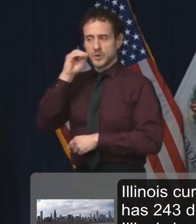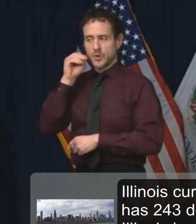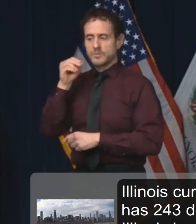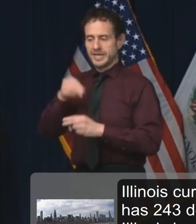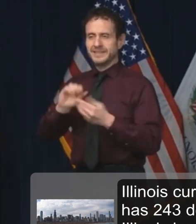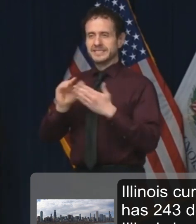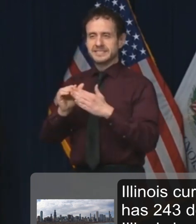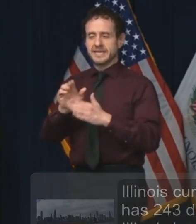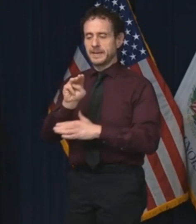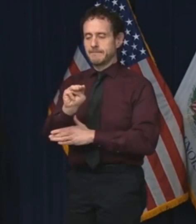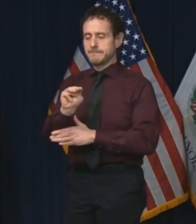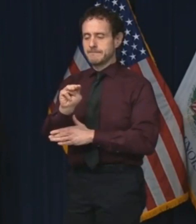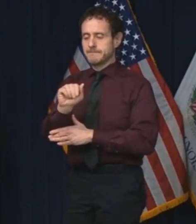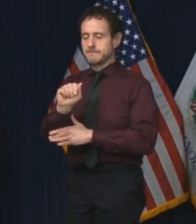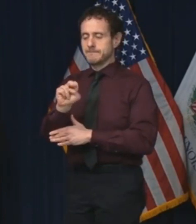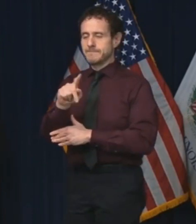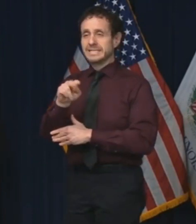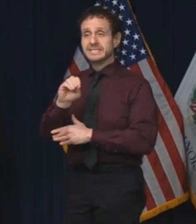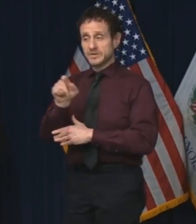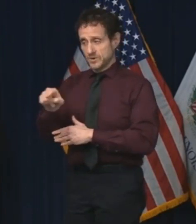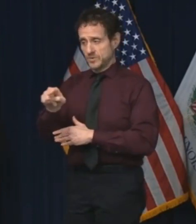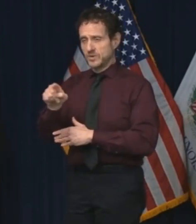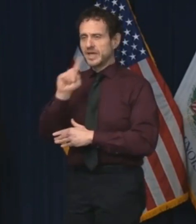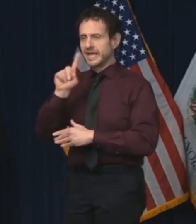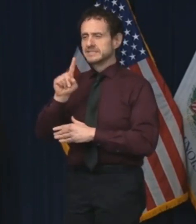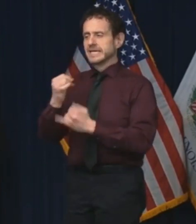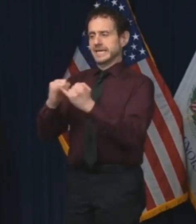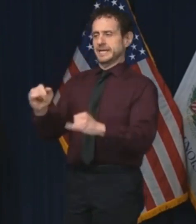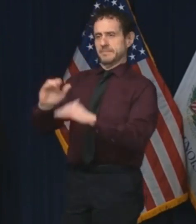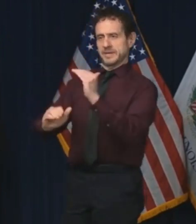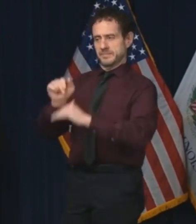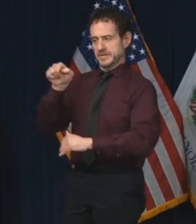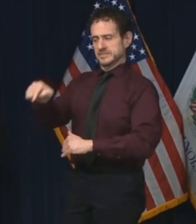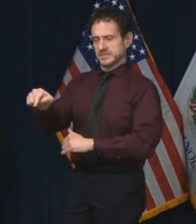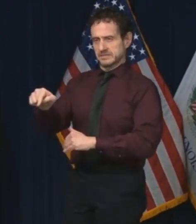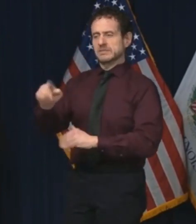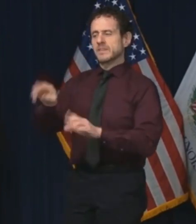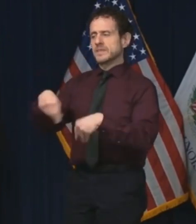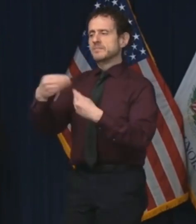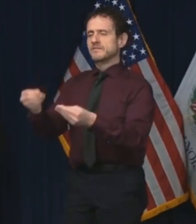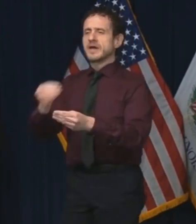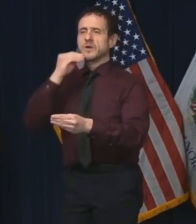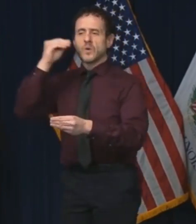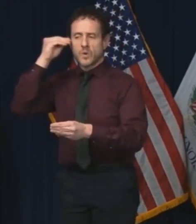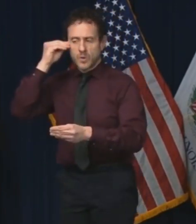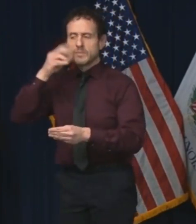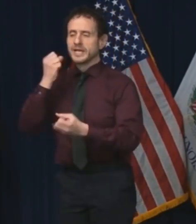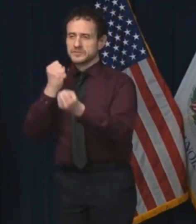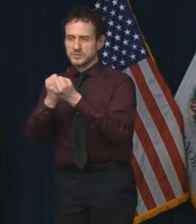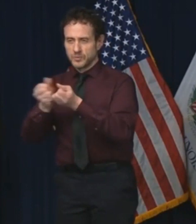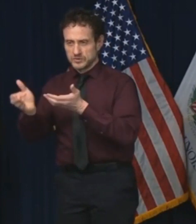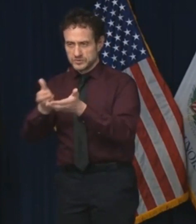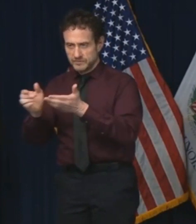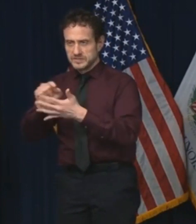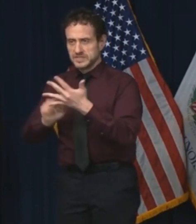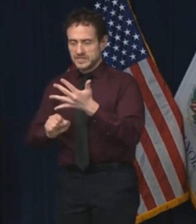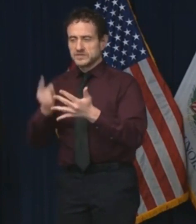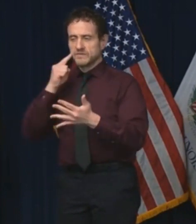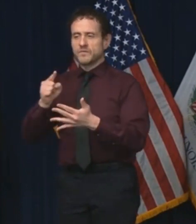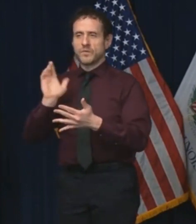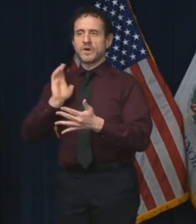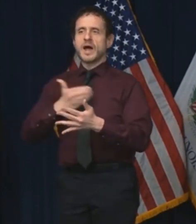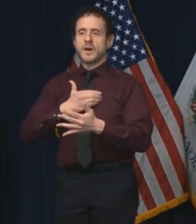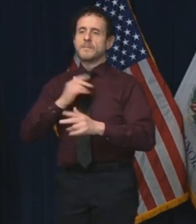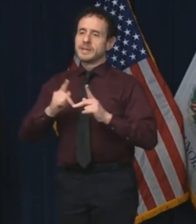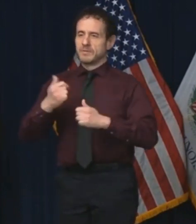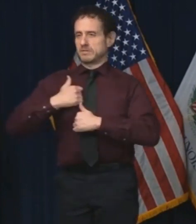which is a standalone building on the Manteno property that provides housing and supportive services for